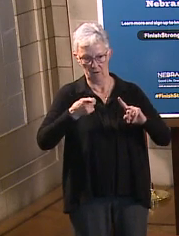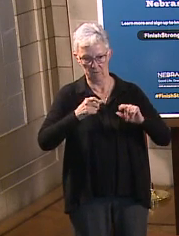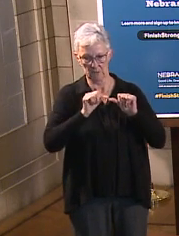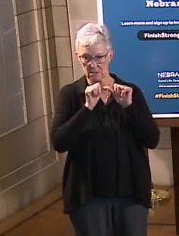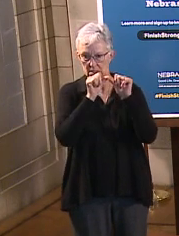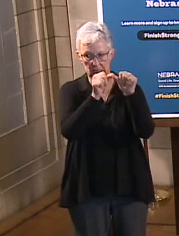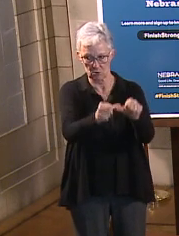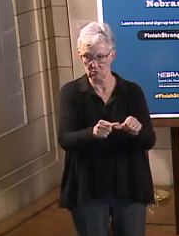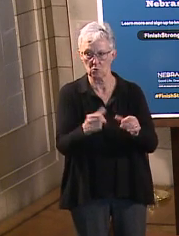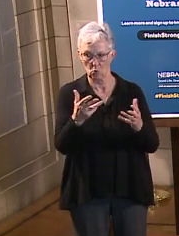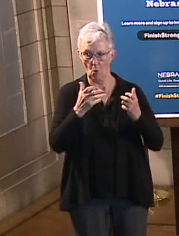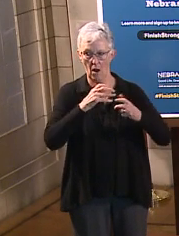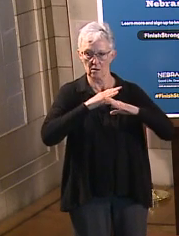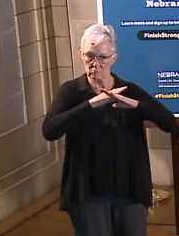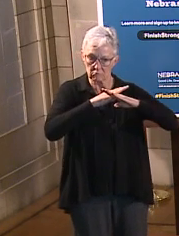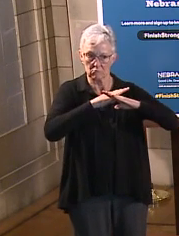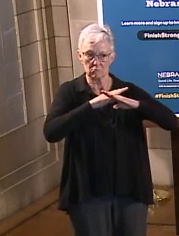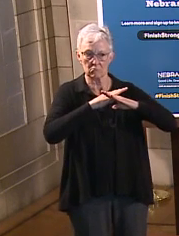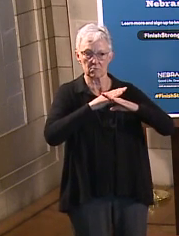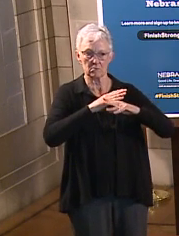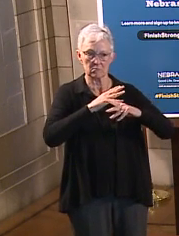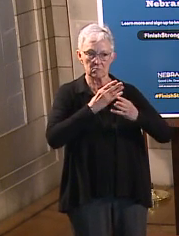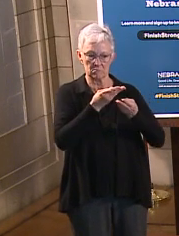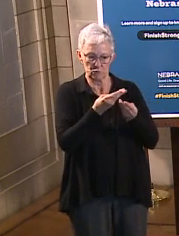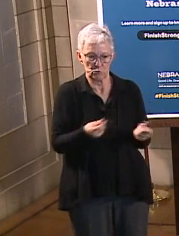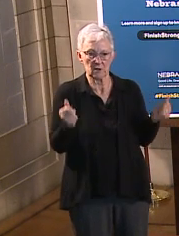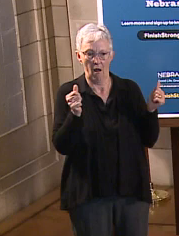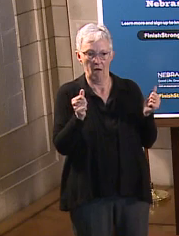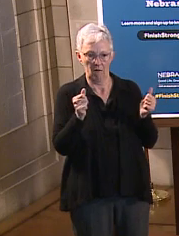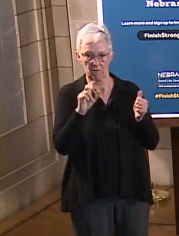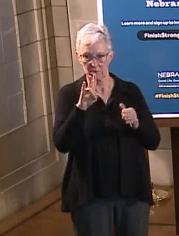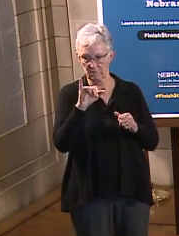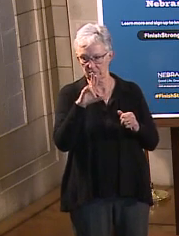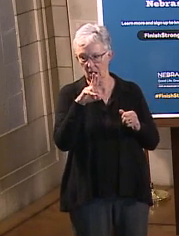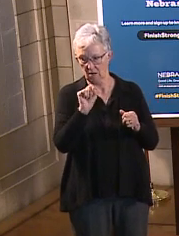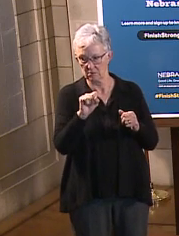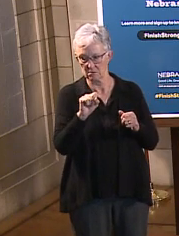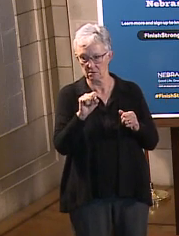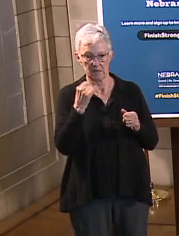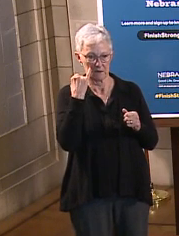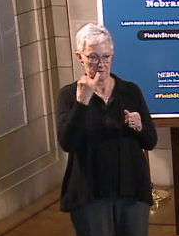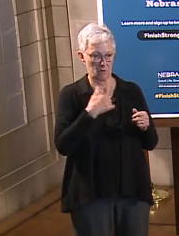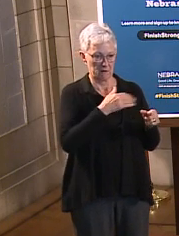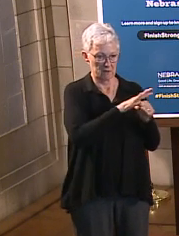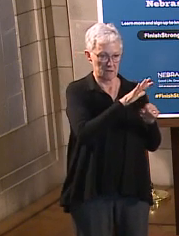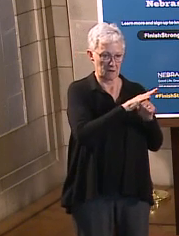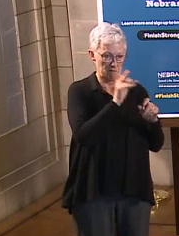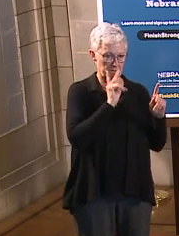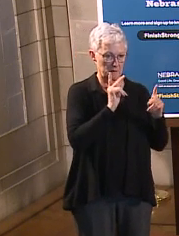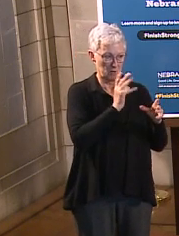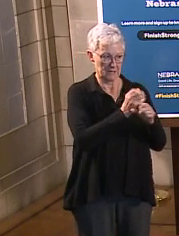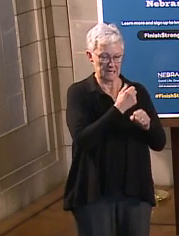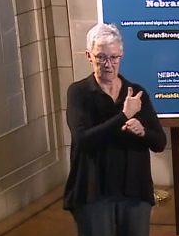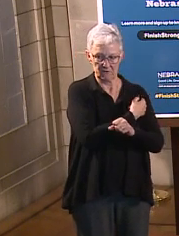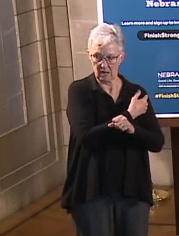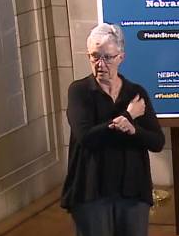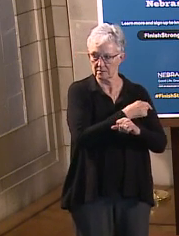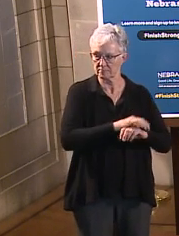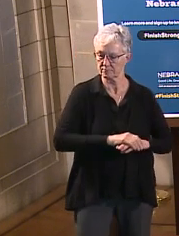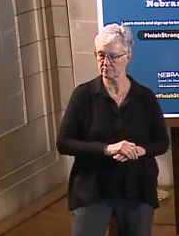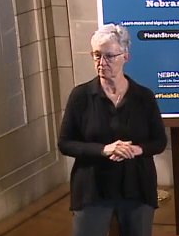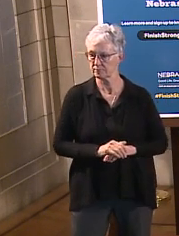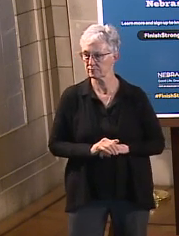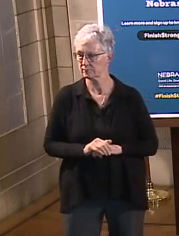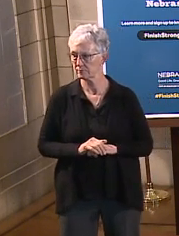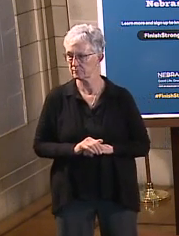transmit, that's when we'll see, you know, the transmission of the virus stop and our hospitalizations and so forth. She says, what would you say